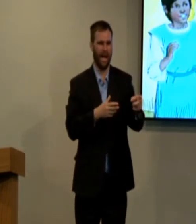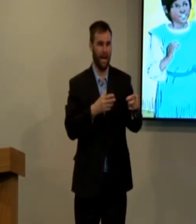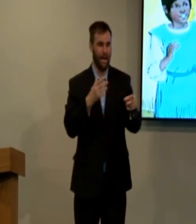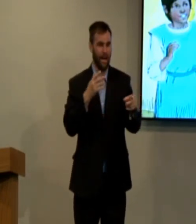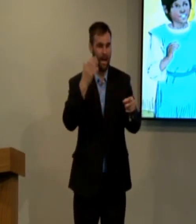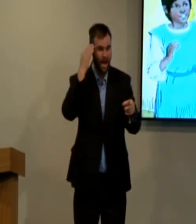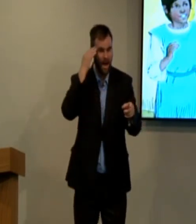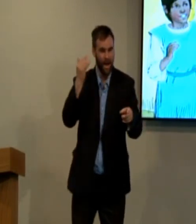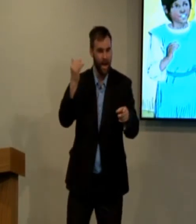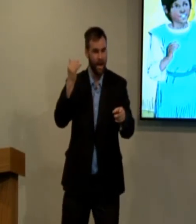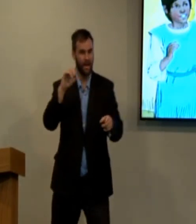He didn't want to tell Eli.